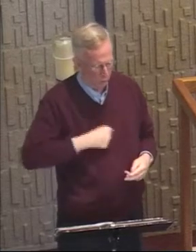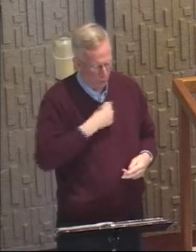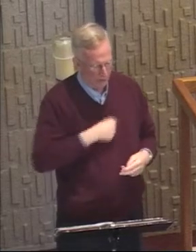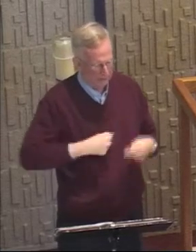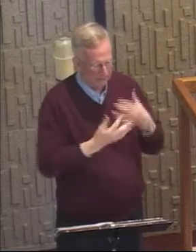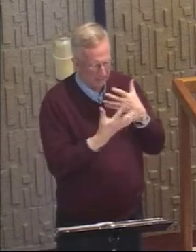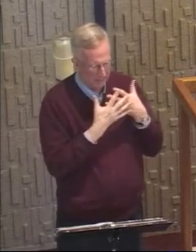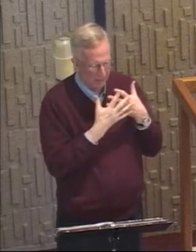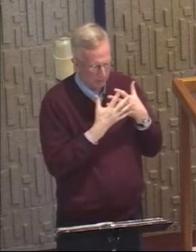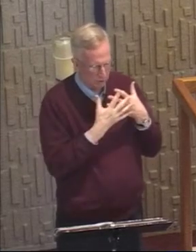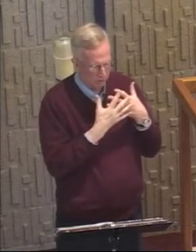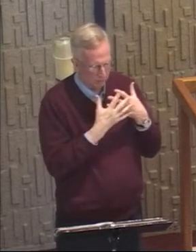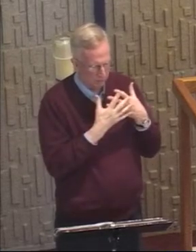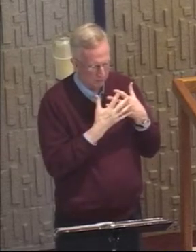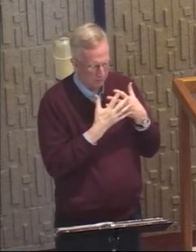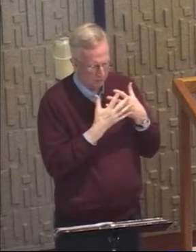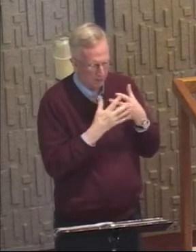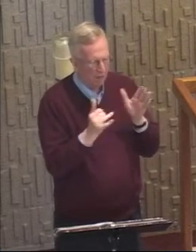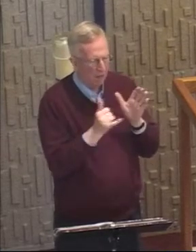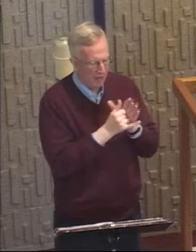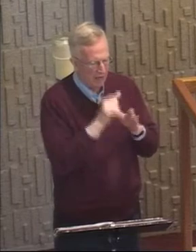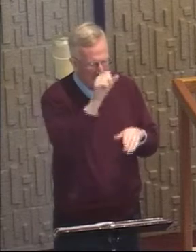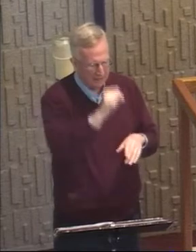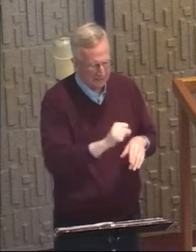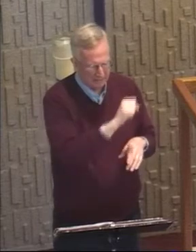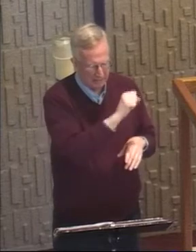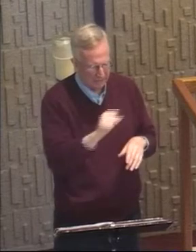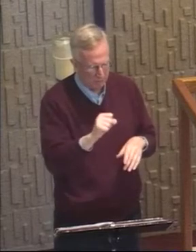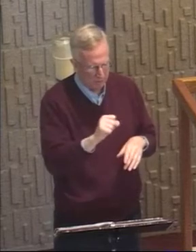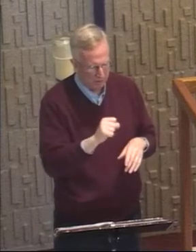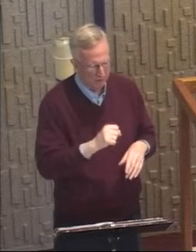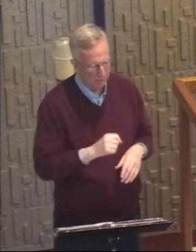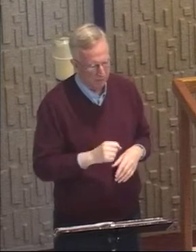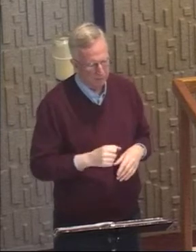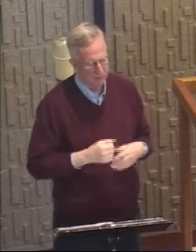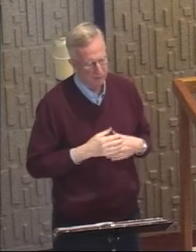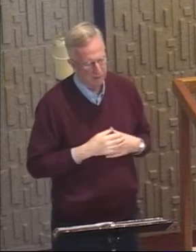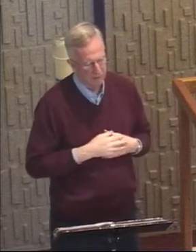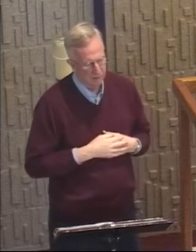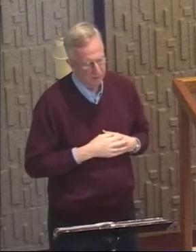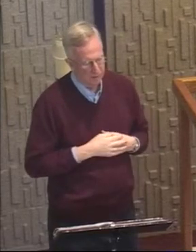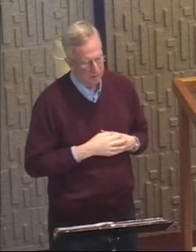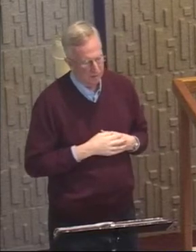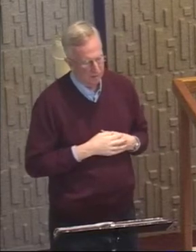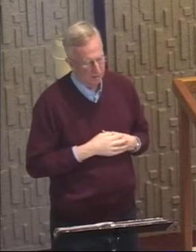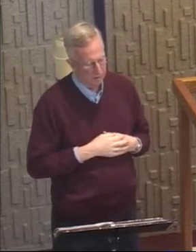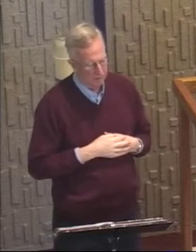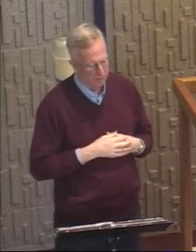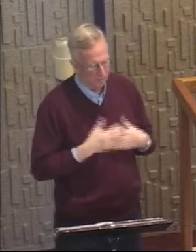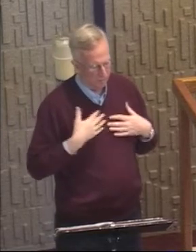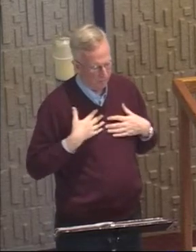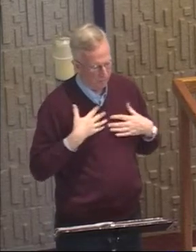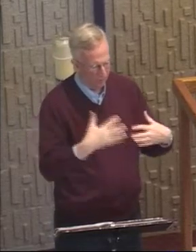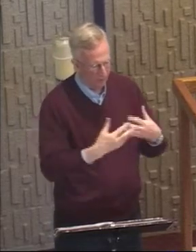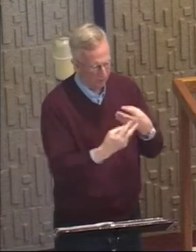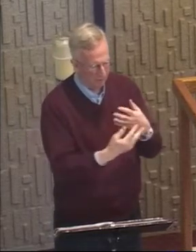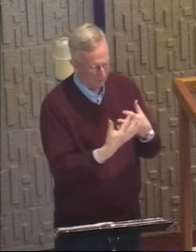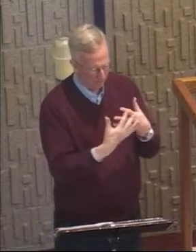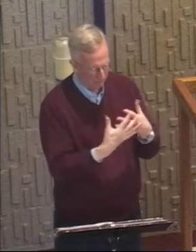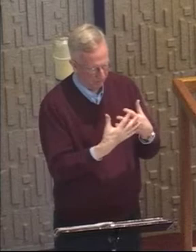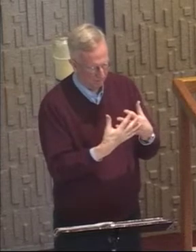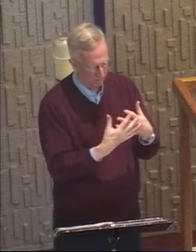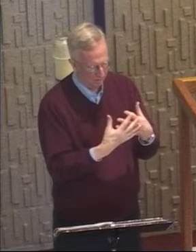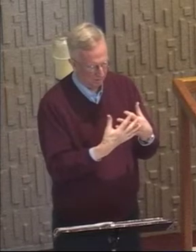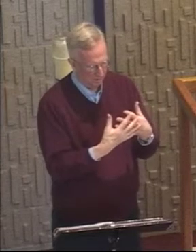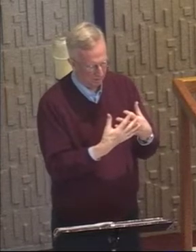sacrament of reconciliation really helps us to identify the darkness in our lives, bring